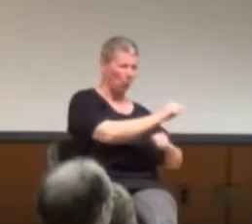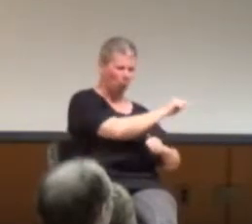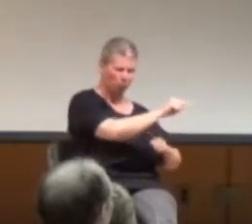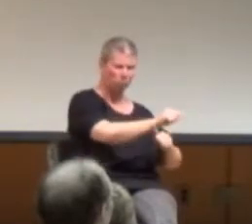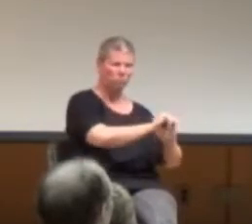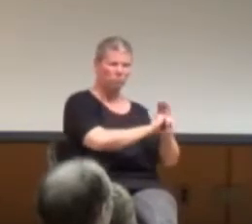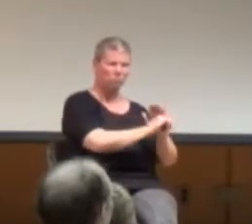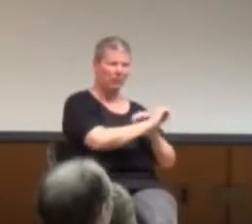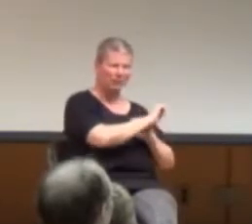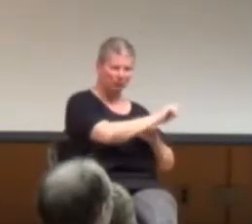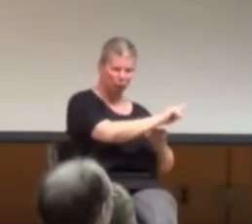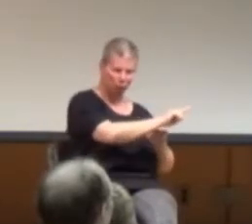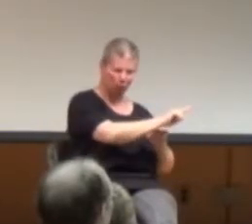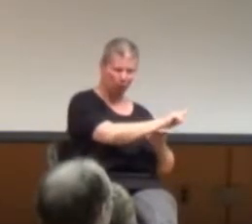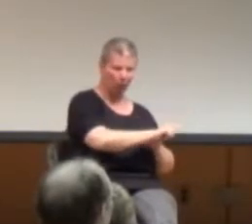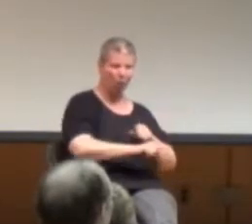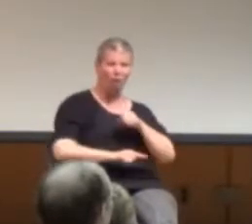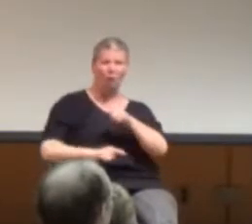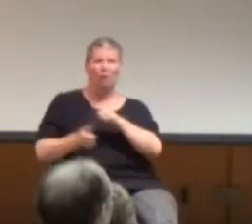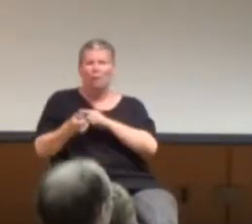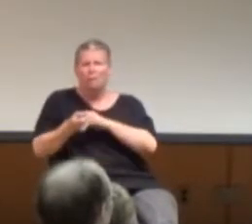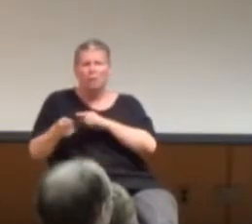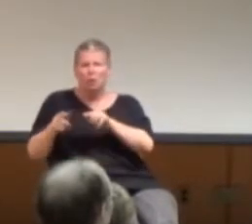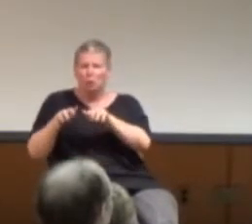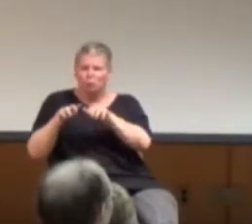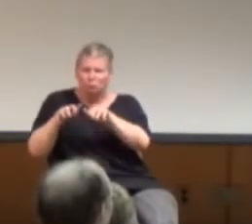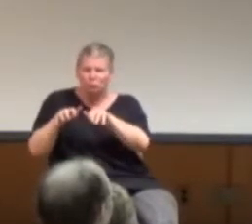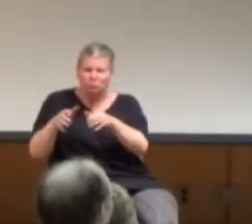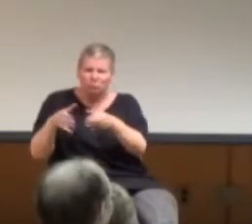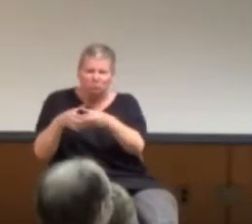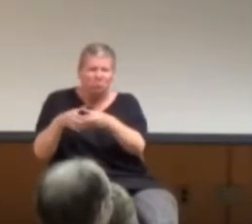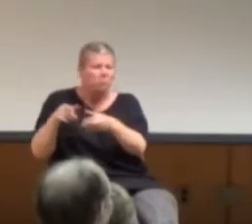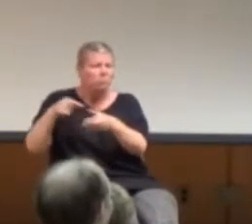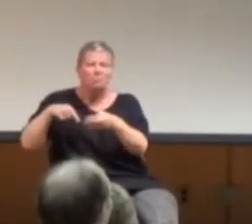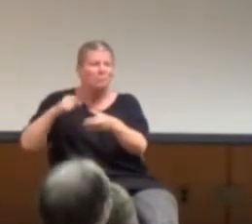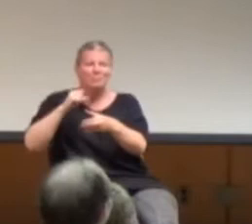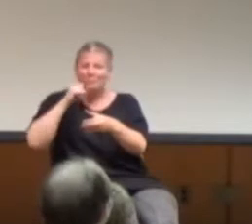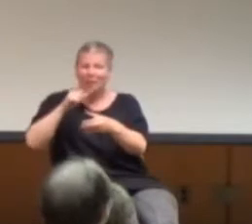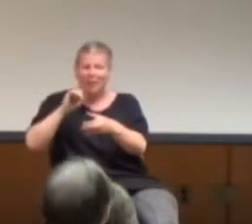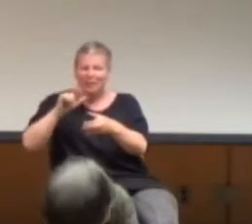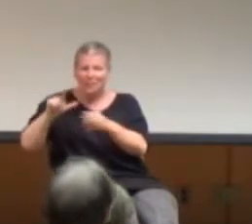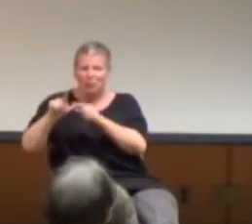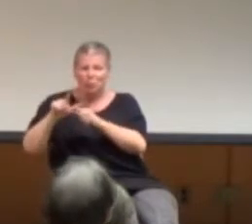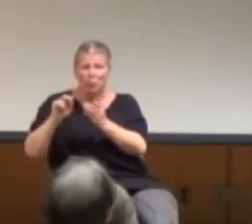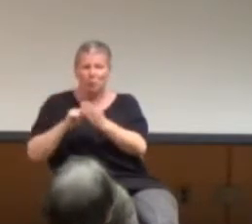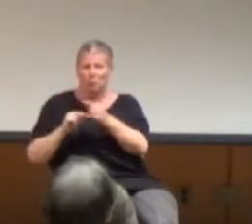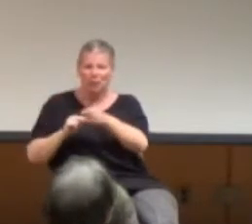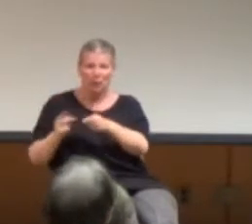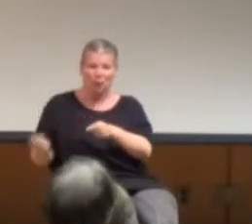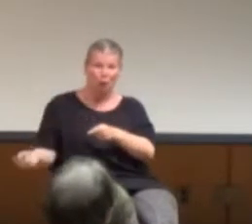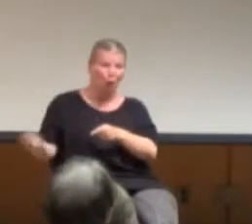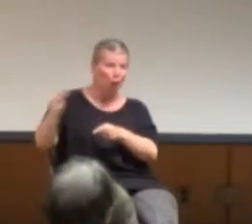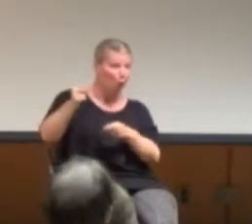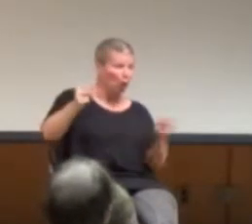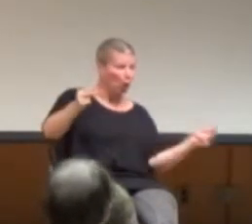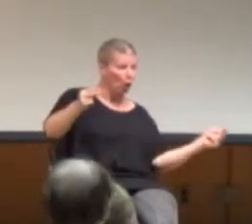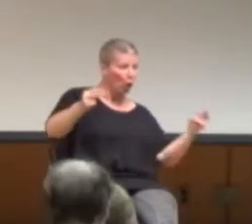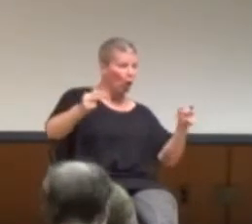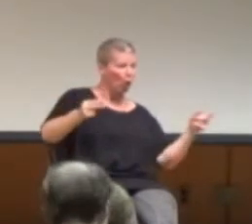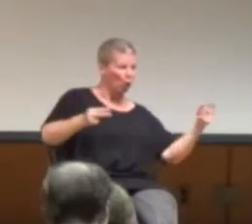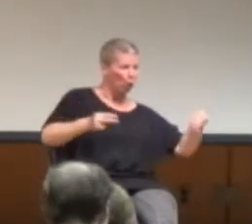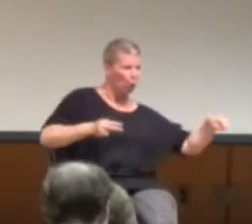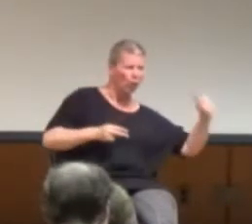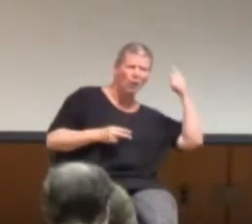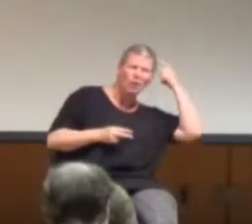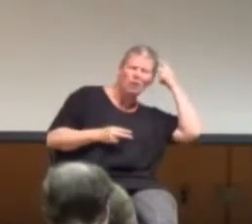how would they want to learn that? Like, it would be so complicated to explain everything. So, we're not any more complicated than they